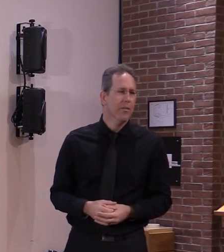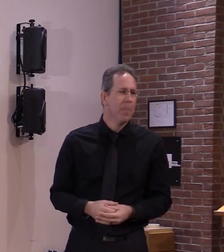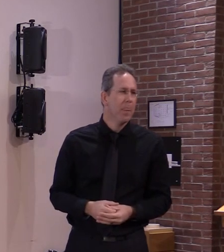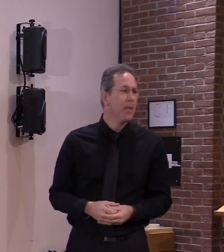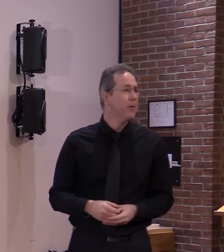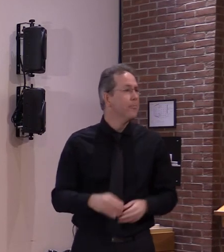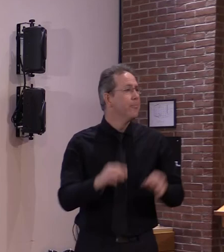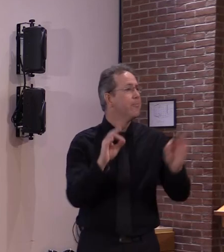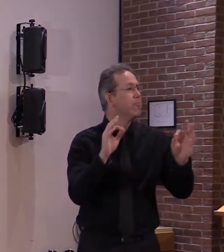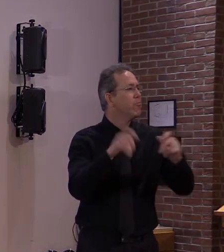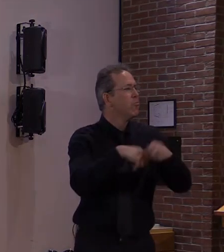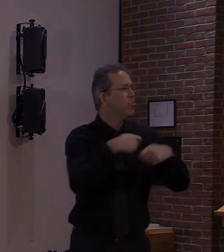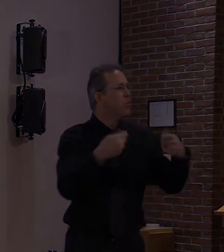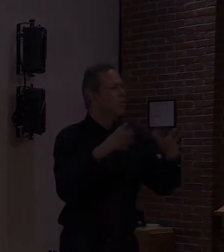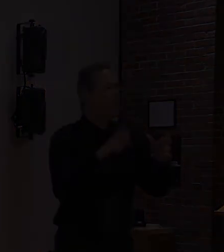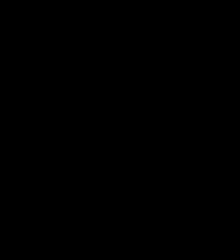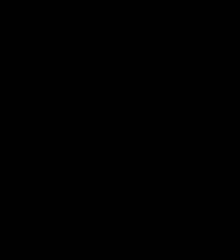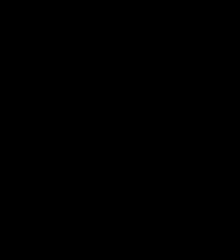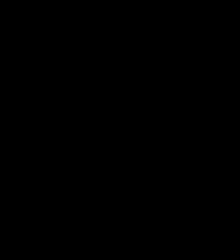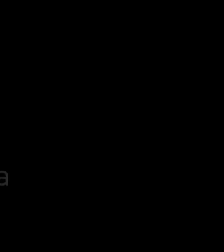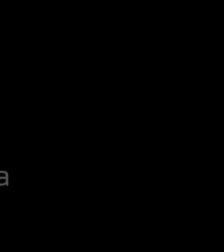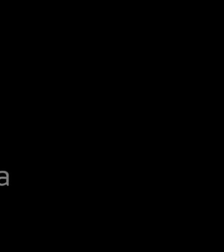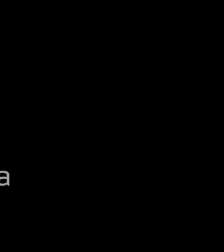much and uh we'll see you again on friday